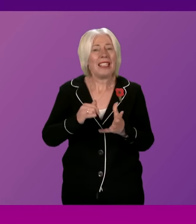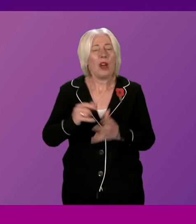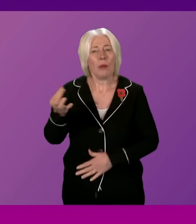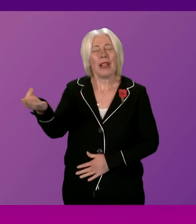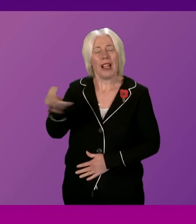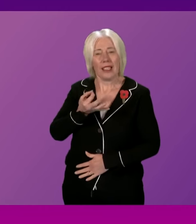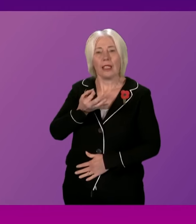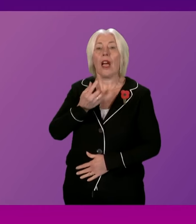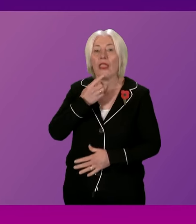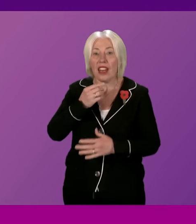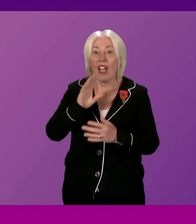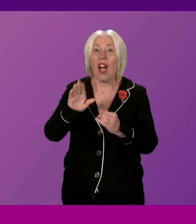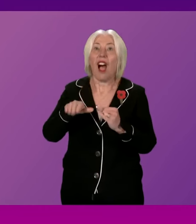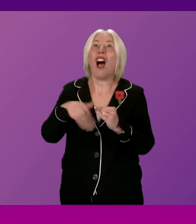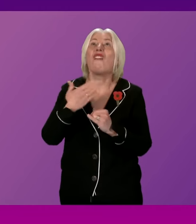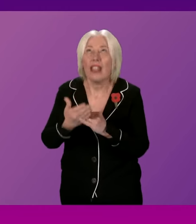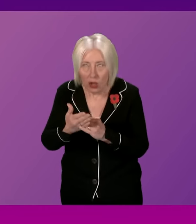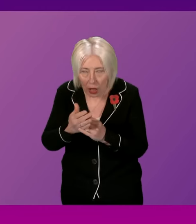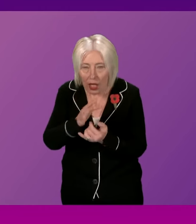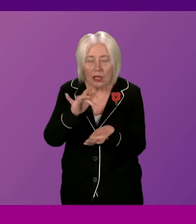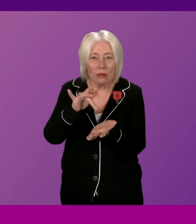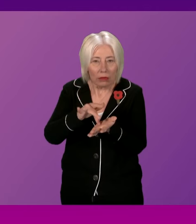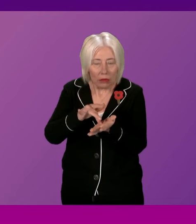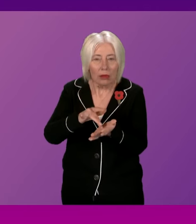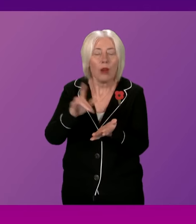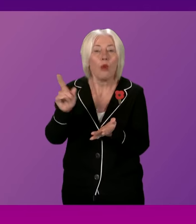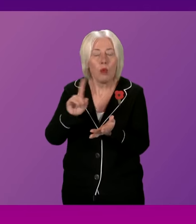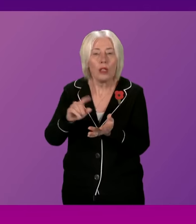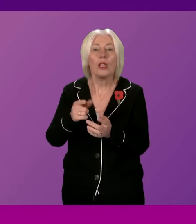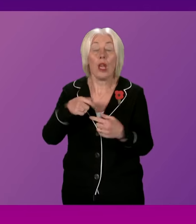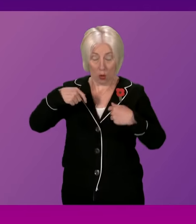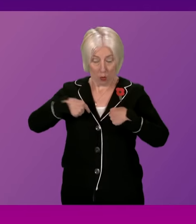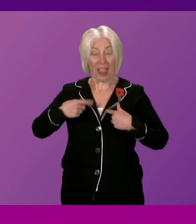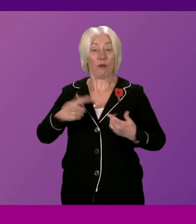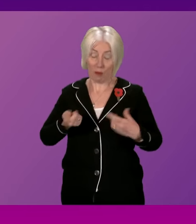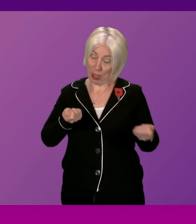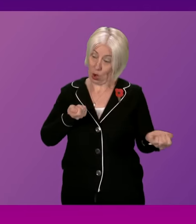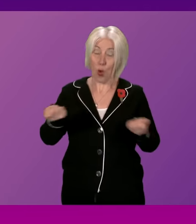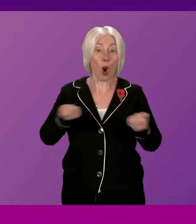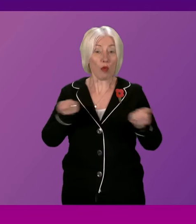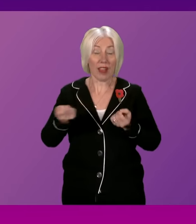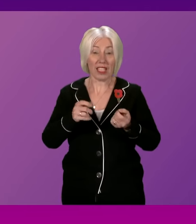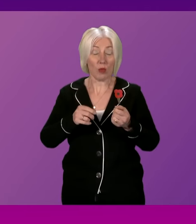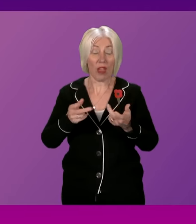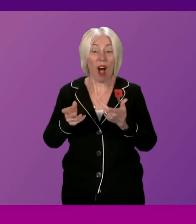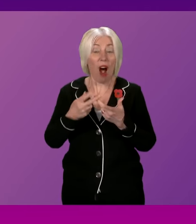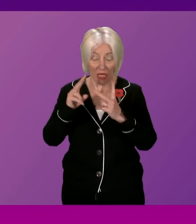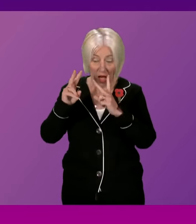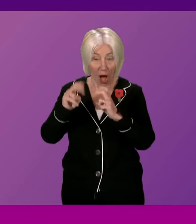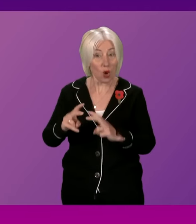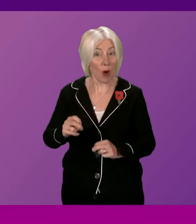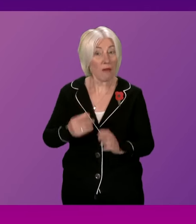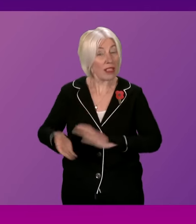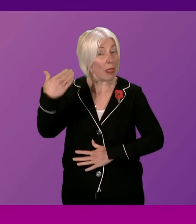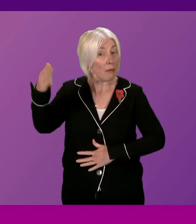he does get to the nub of the issue, which is, of course, this government has cooperated with inquiries fully in the past.